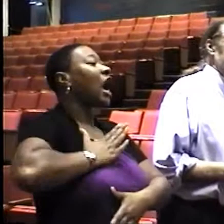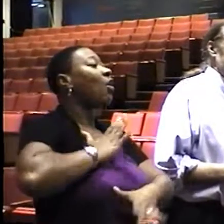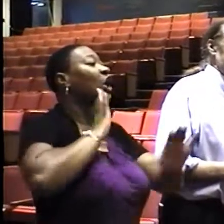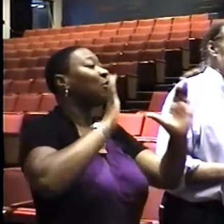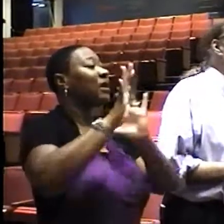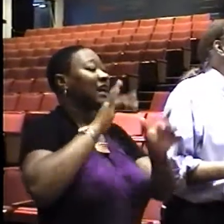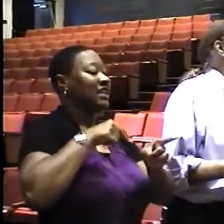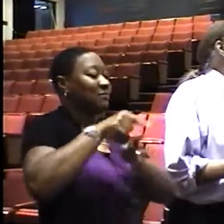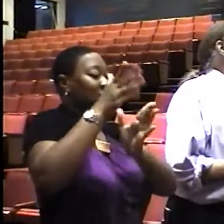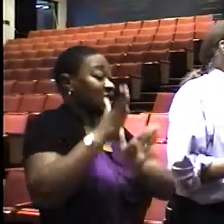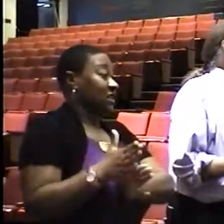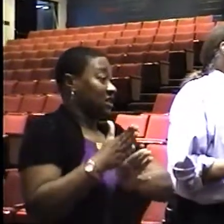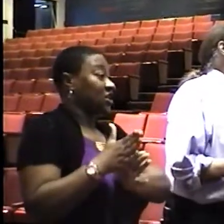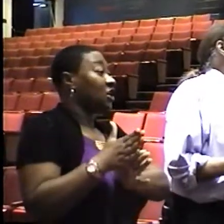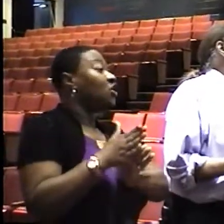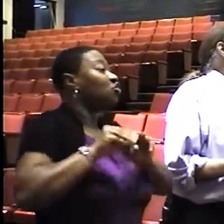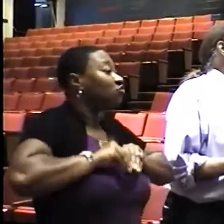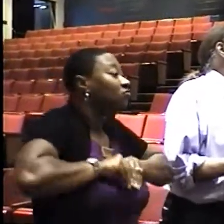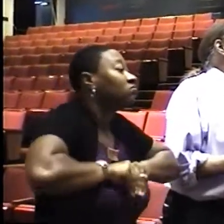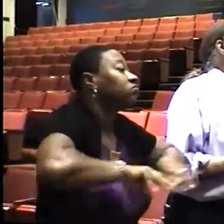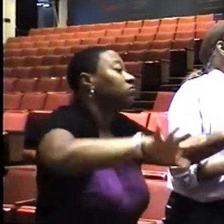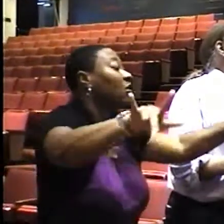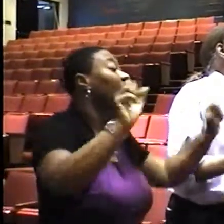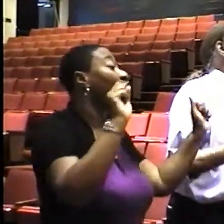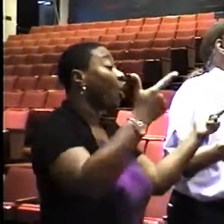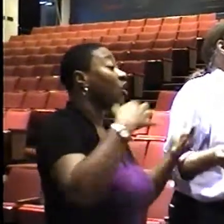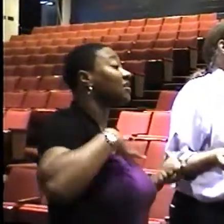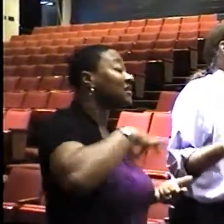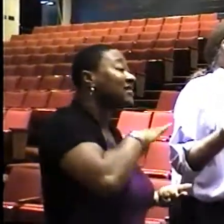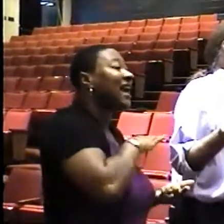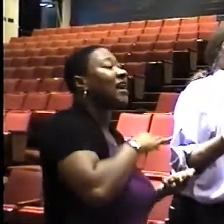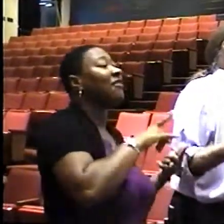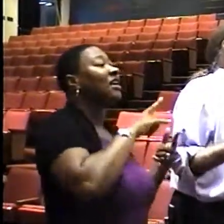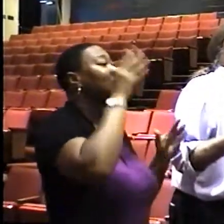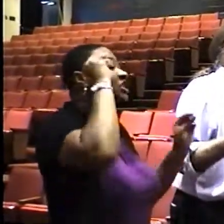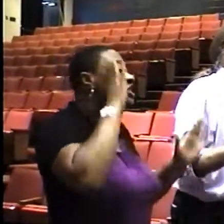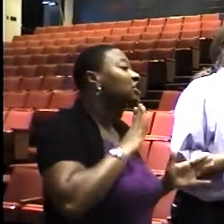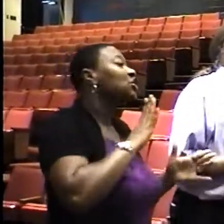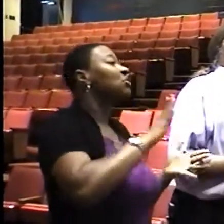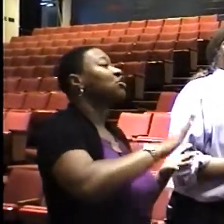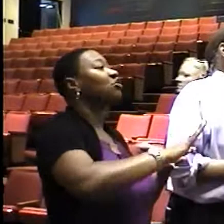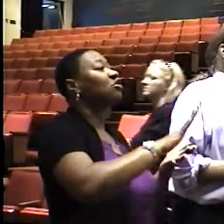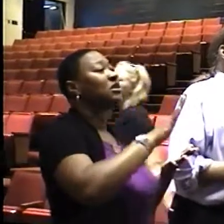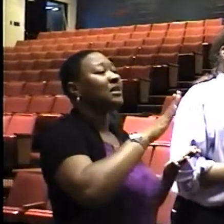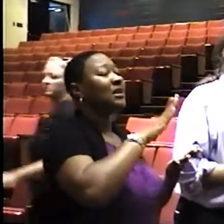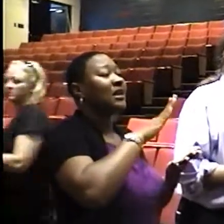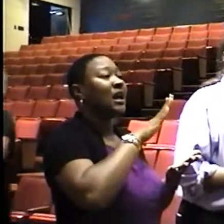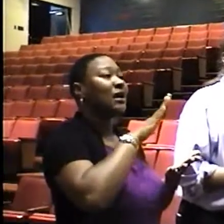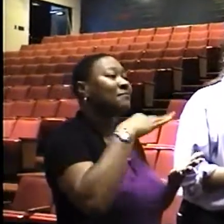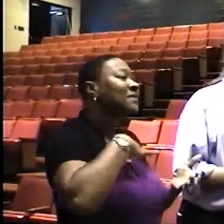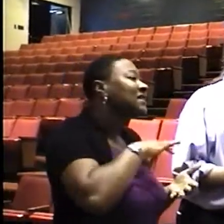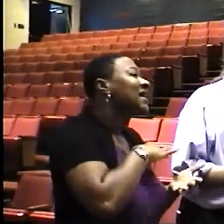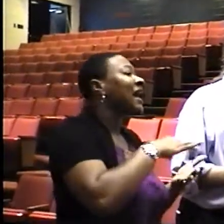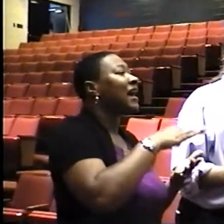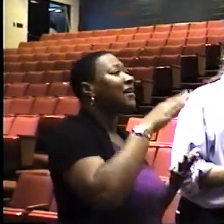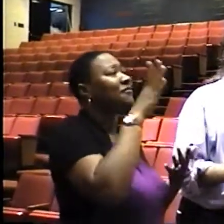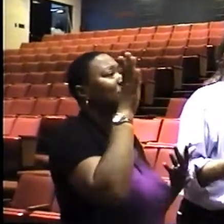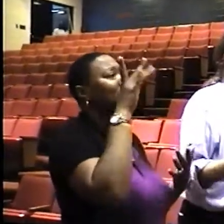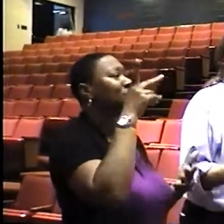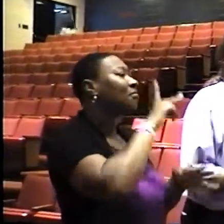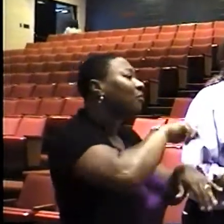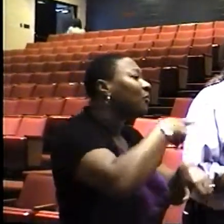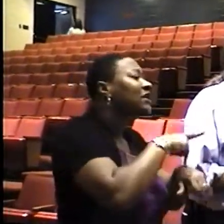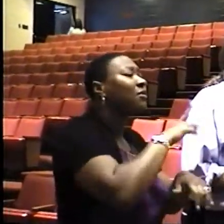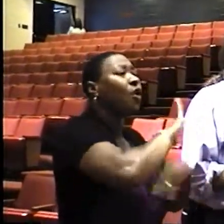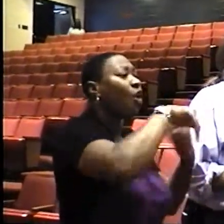to put this out to all staff, you know, teachers, custodians, principals, everybody. Whether or not he does so is